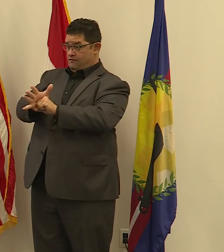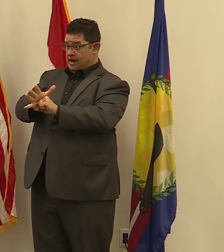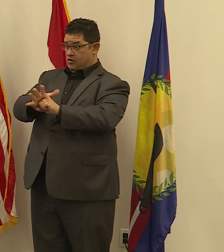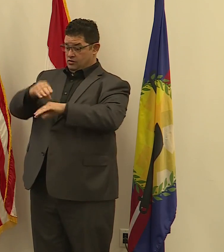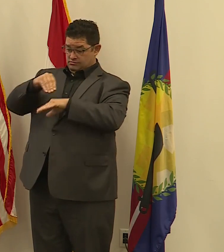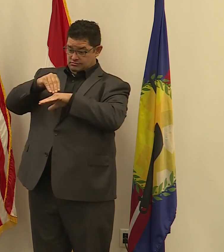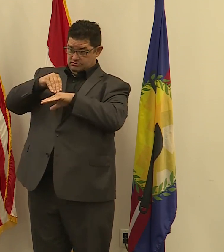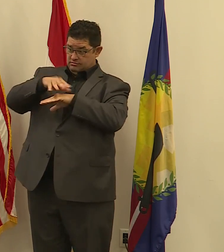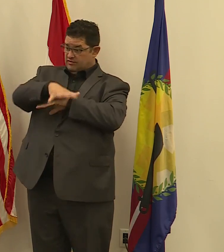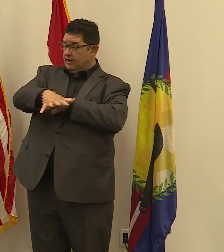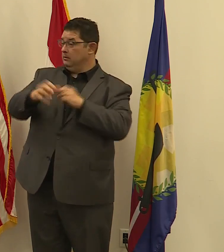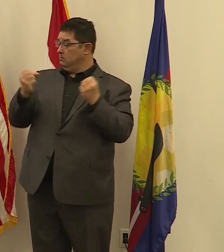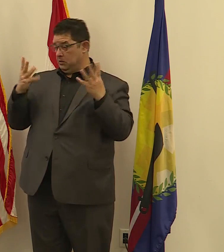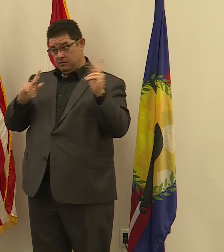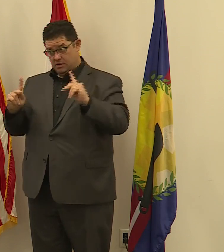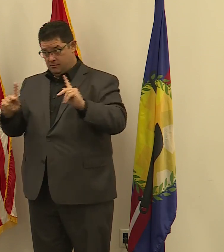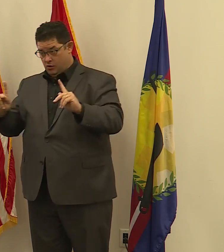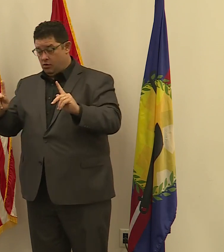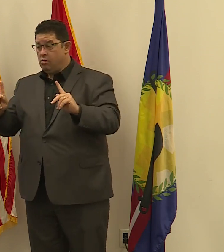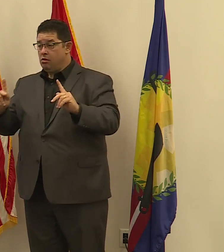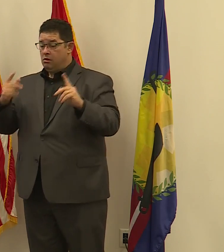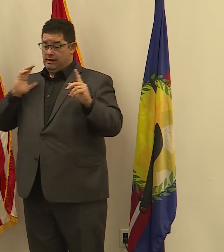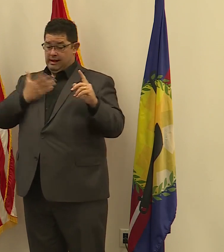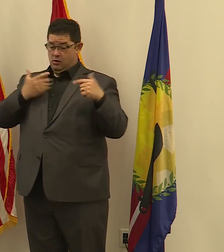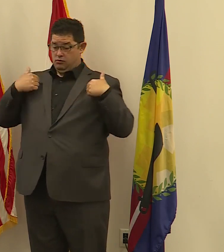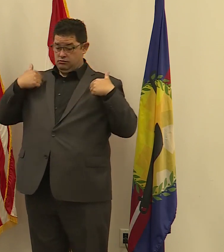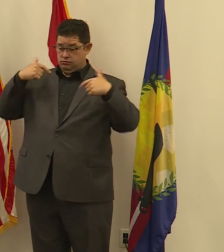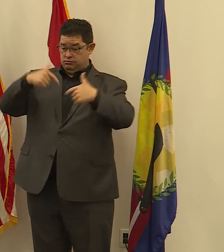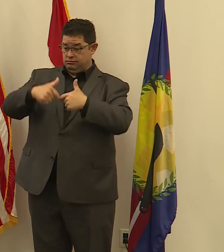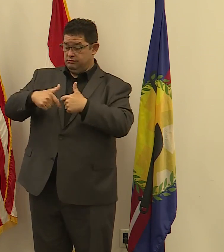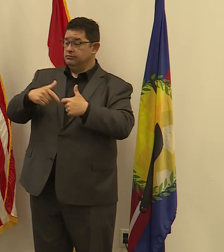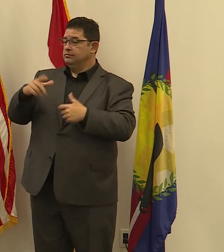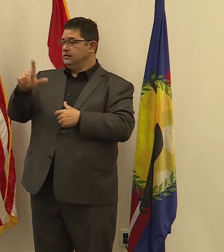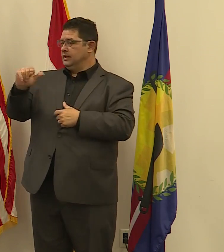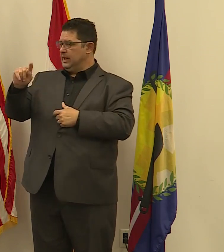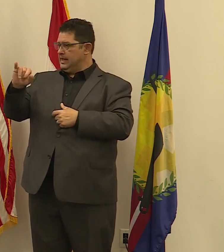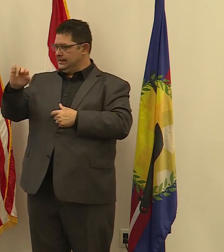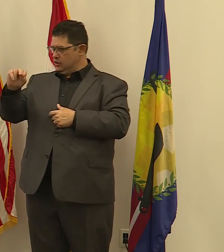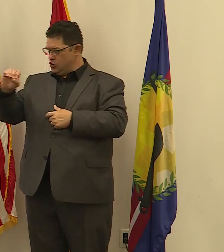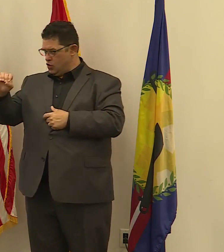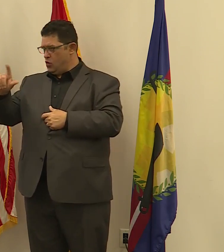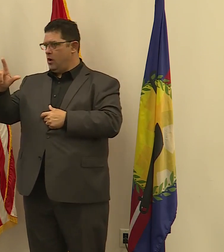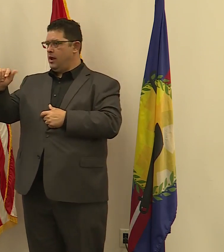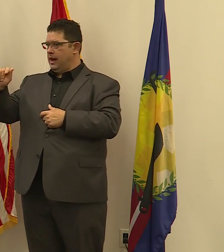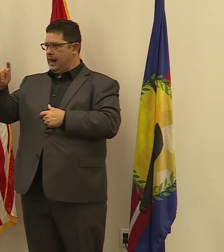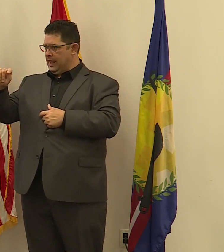many people in our Latino, Latinx community.